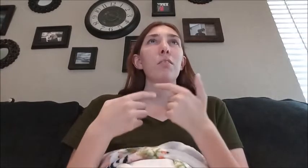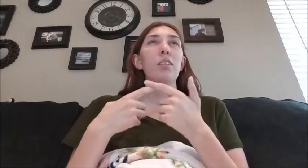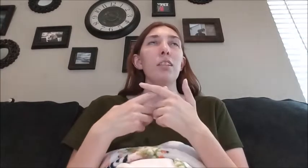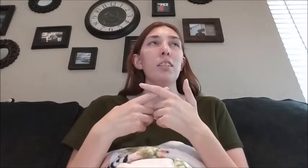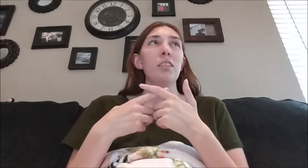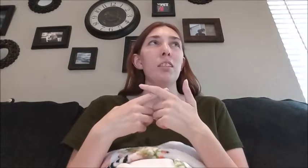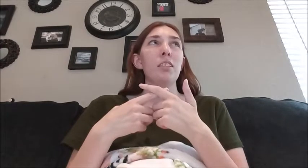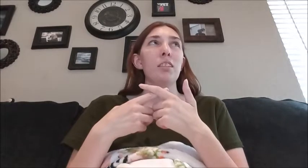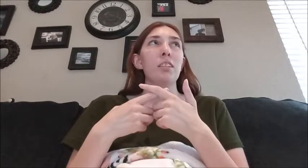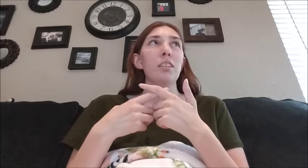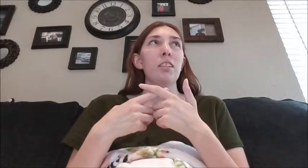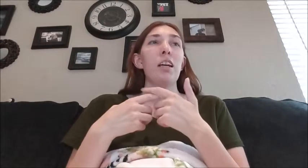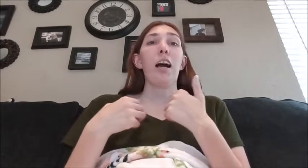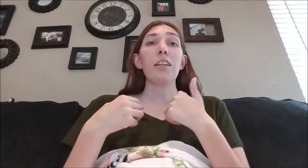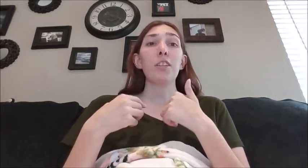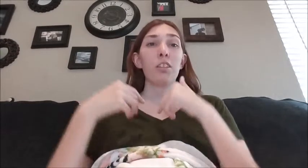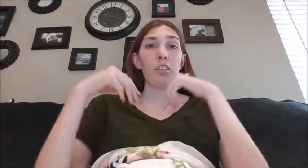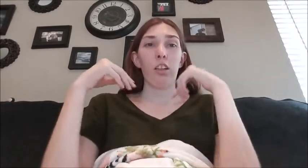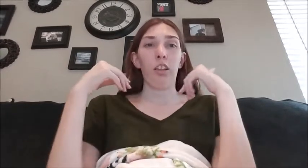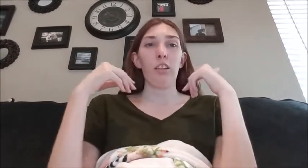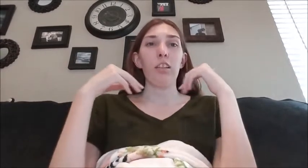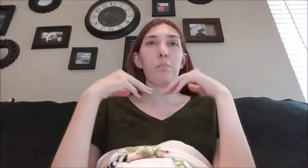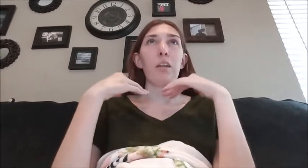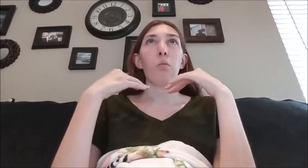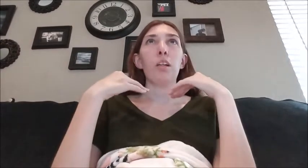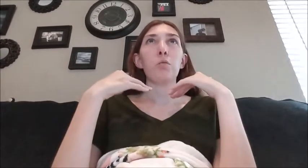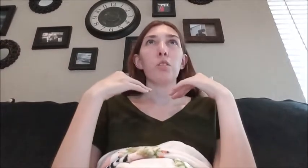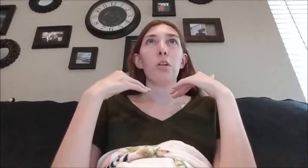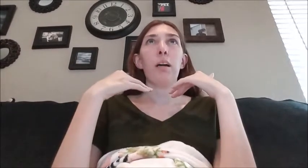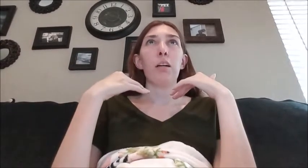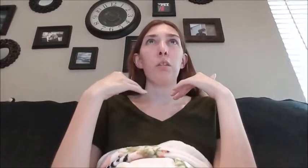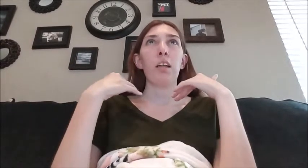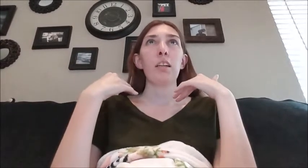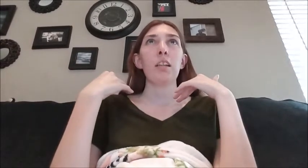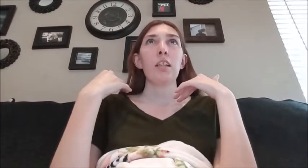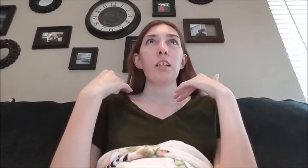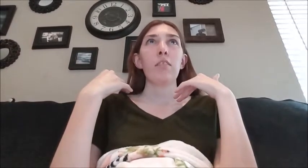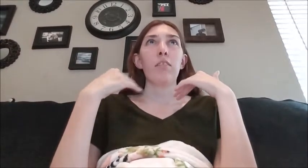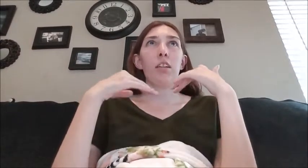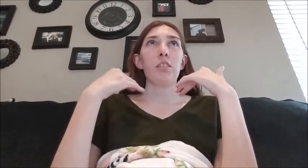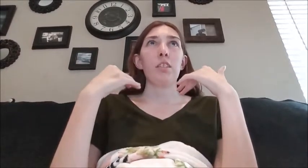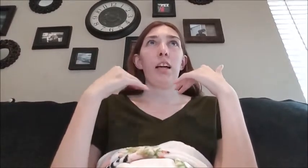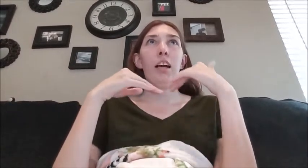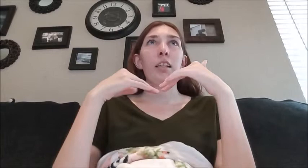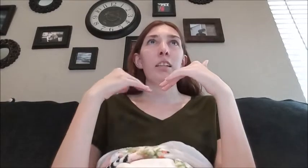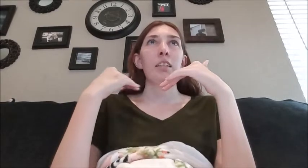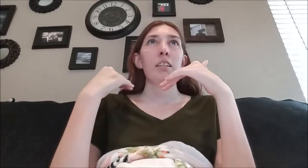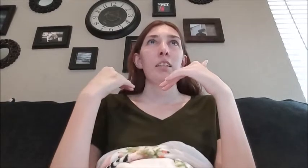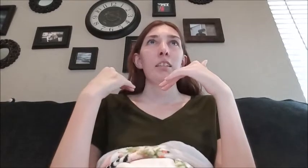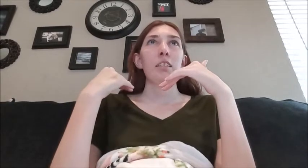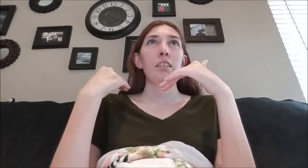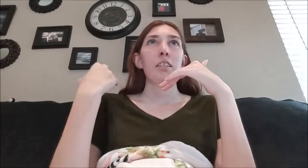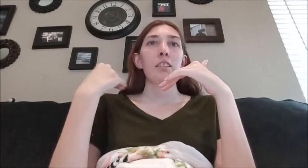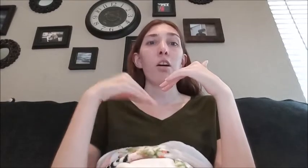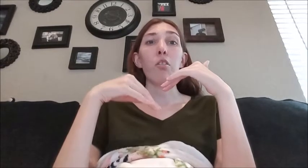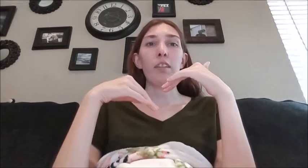what is it I literally couldn't talk though like my voice was so bad when I first had COVID